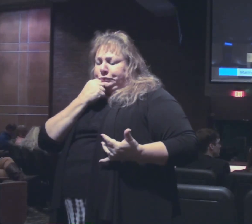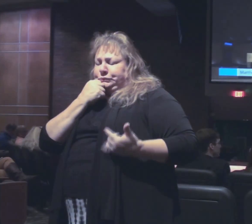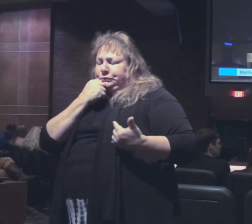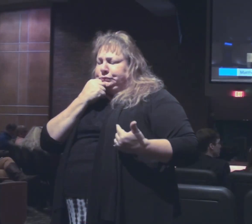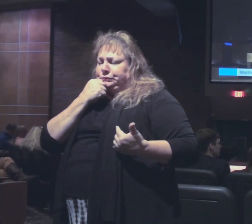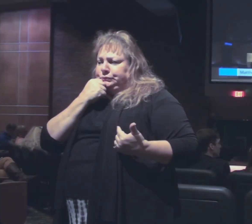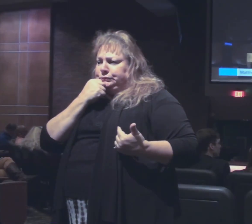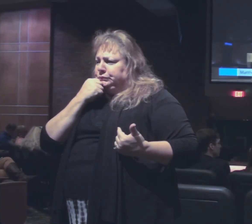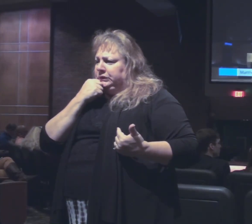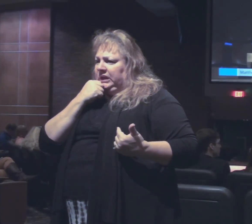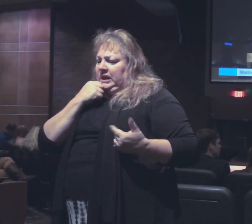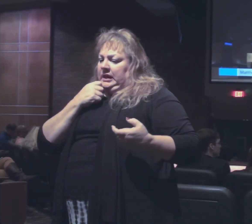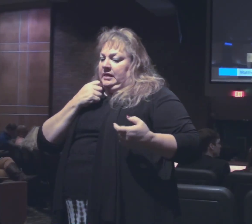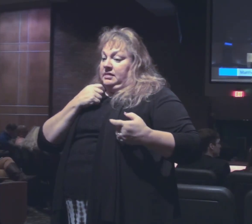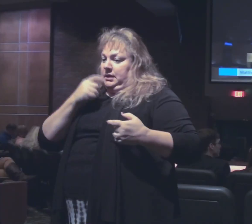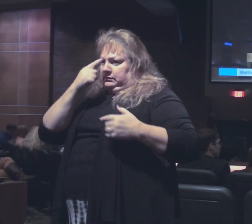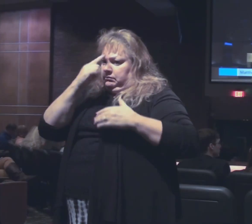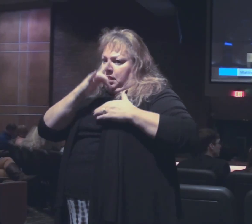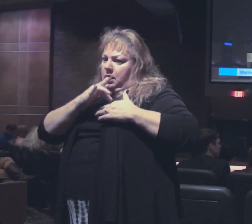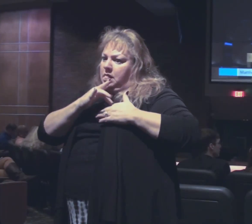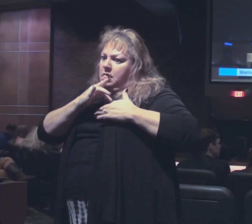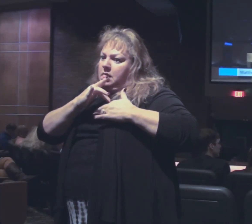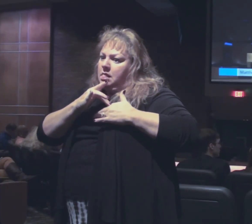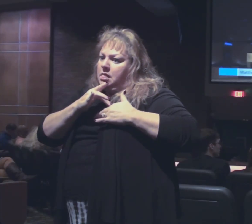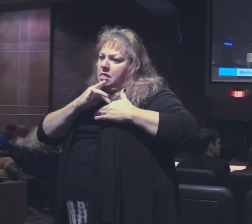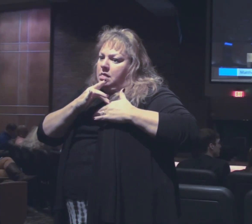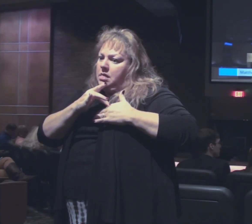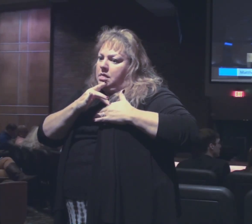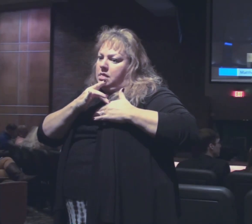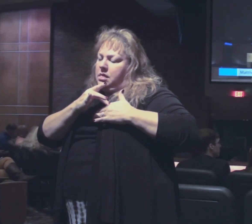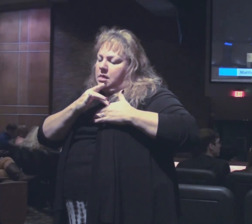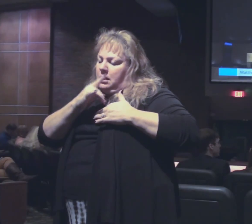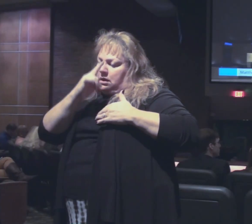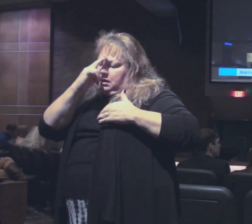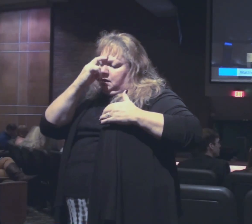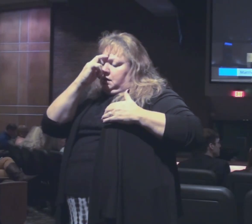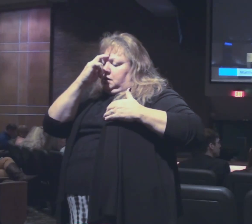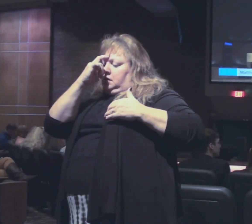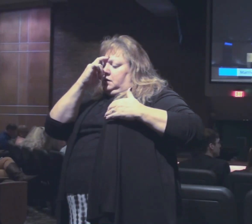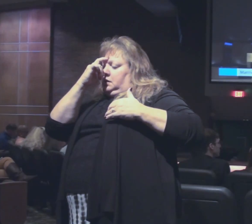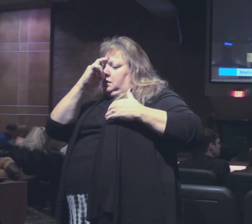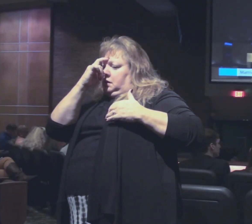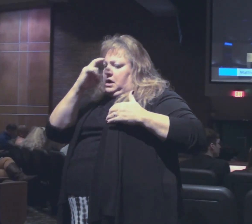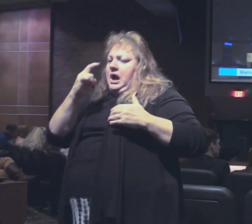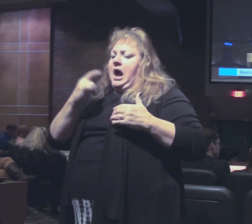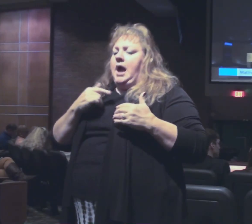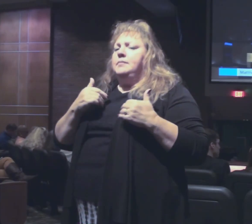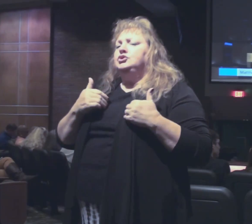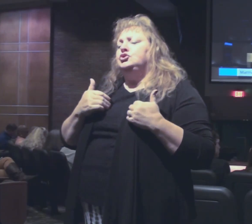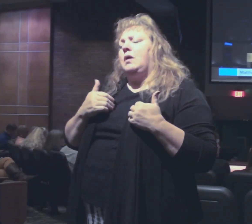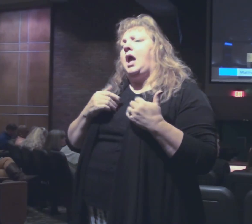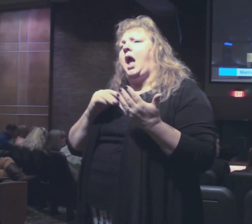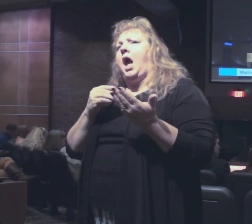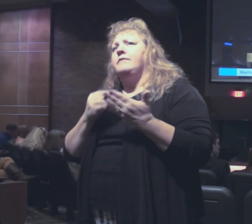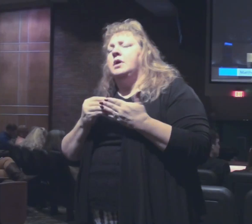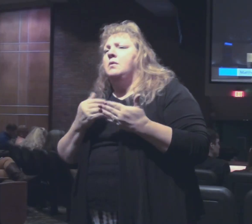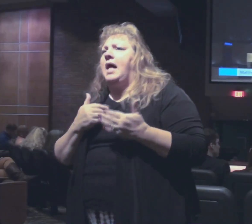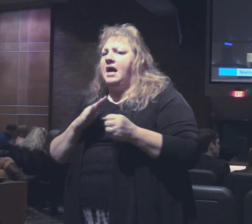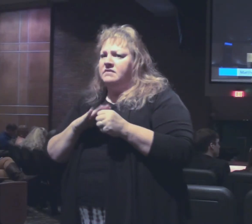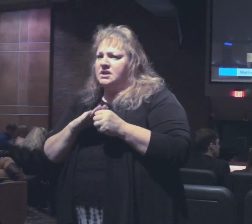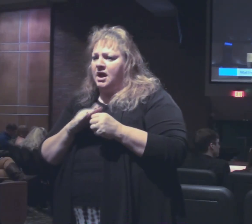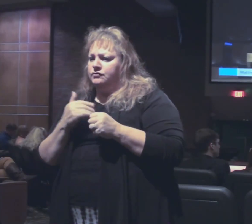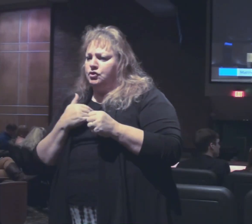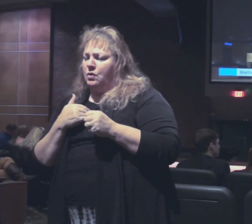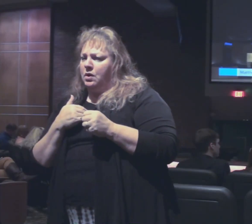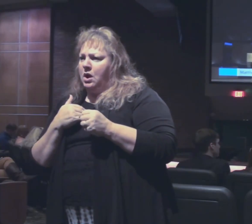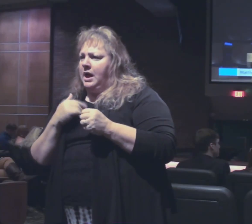They begin to control you. They begin to live in light of how much do I have. Well, I have enough to